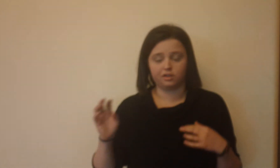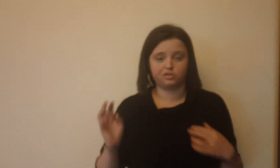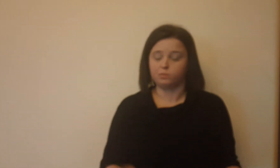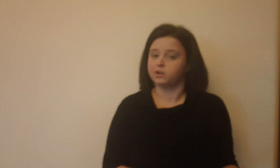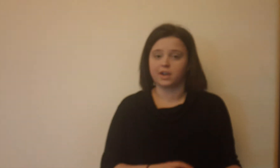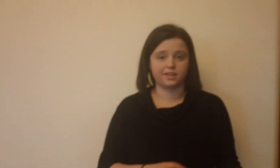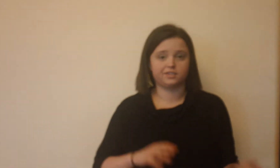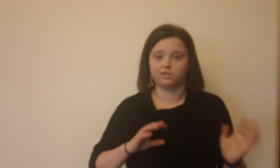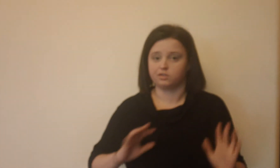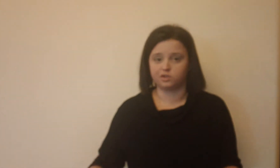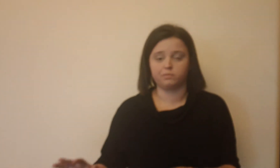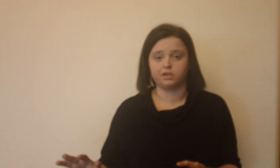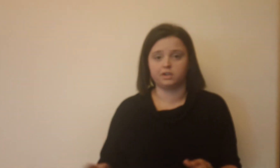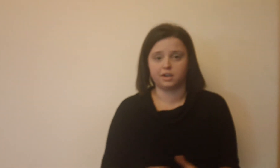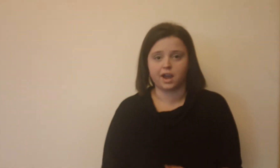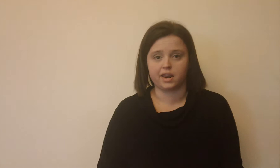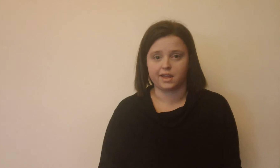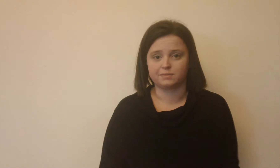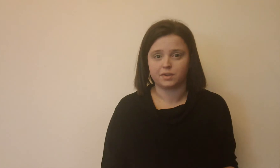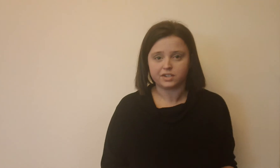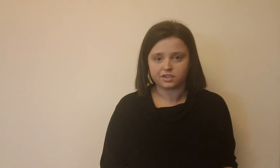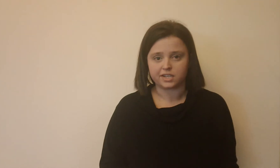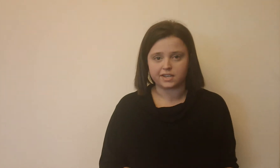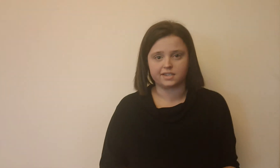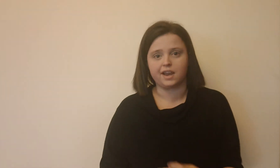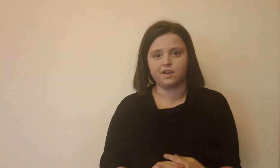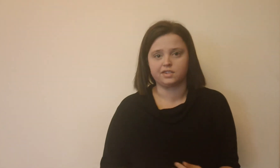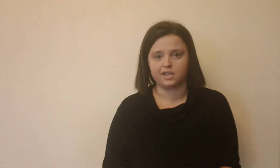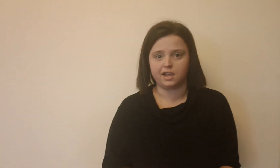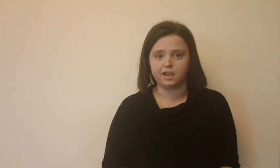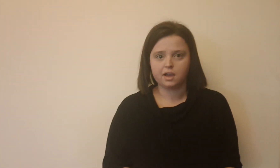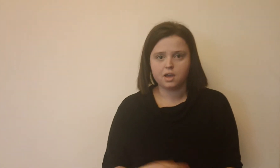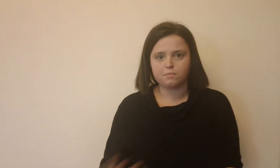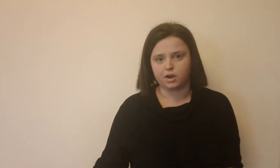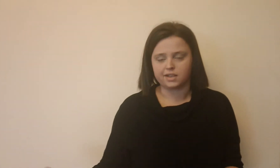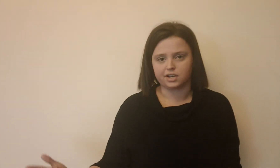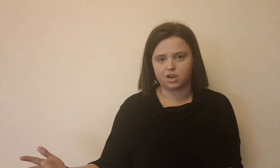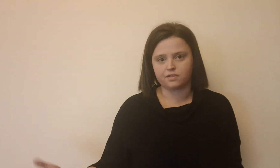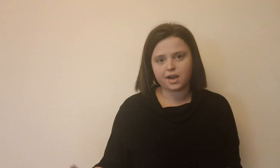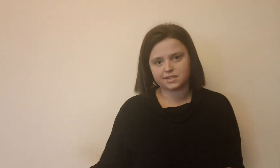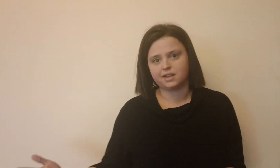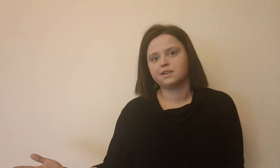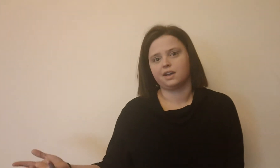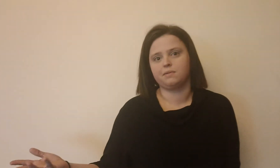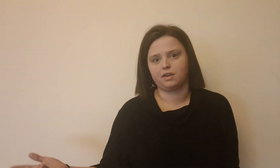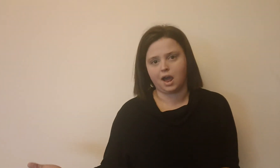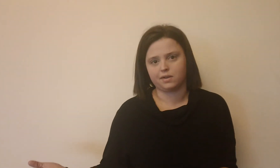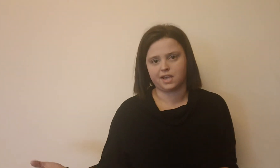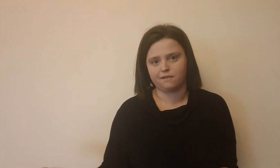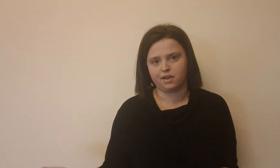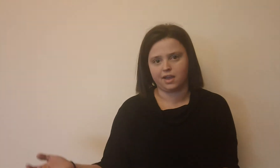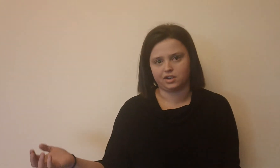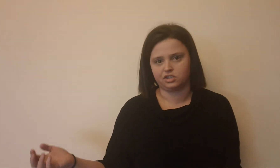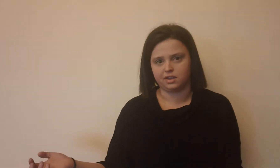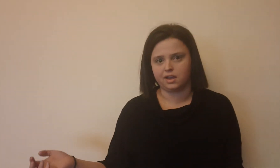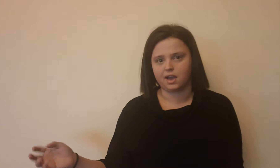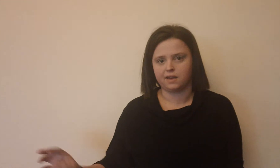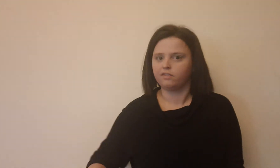either super against or they're super not against. What's interesting is that now you're seeing brands like Travelocity talking about how it's having actually kind of